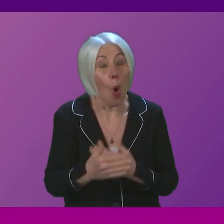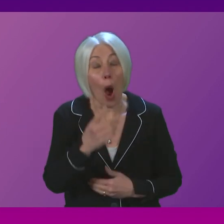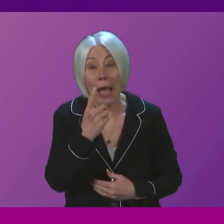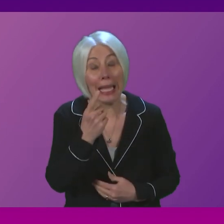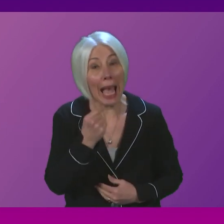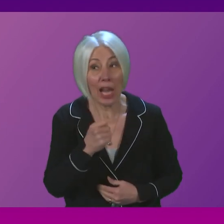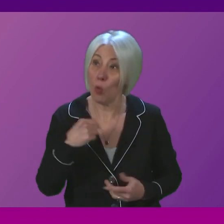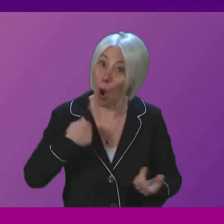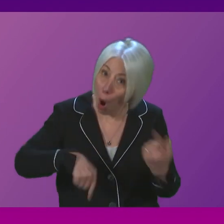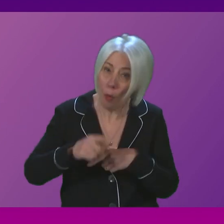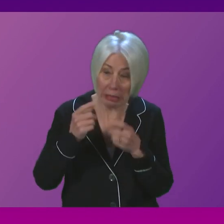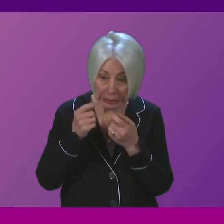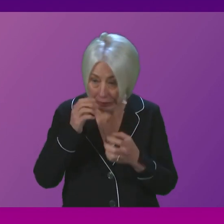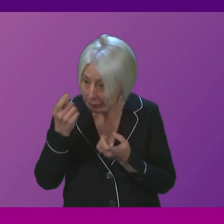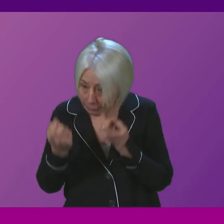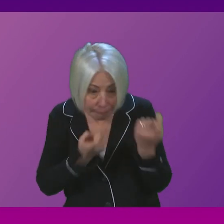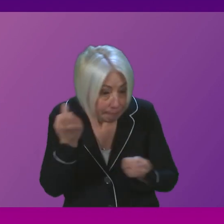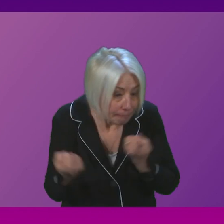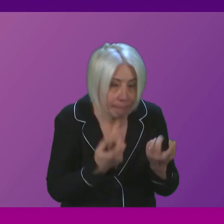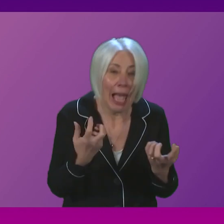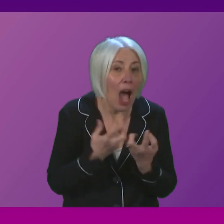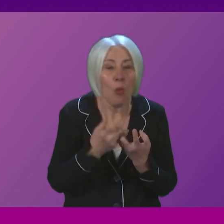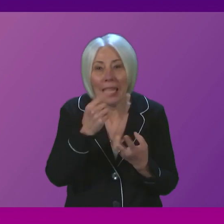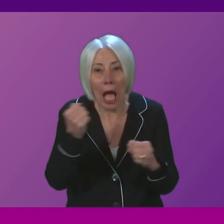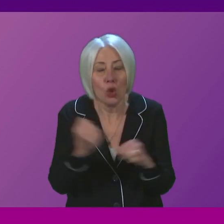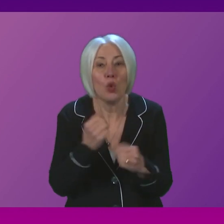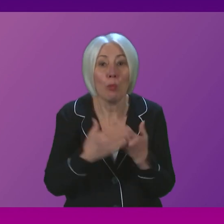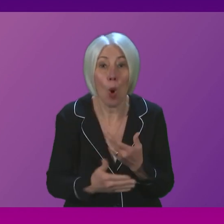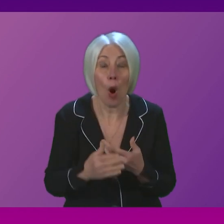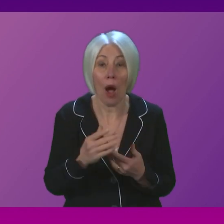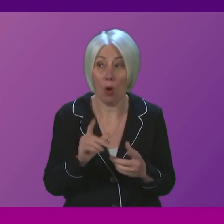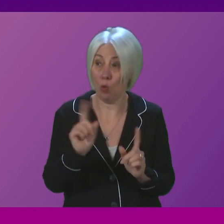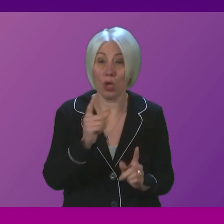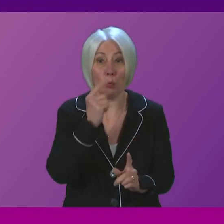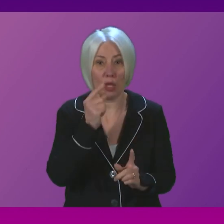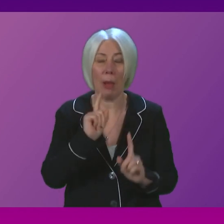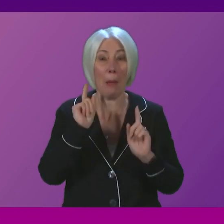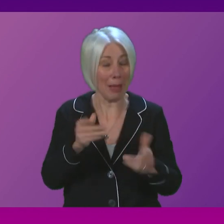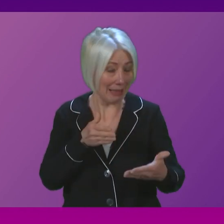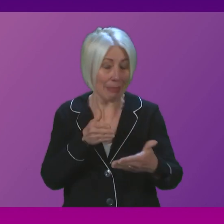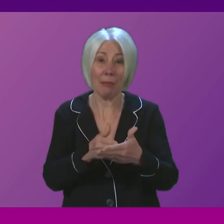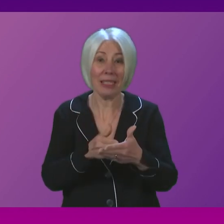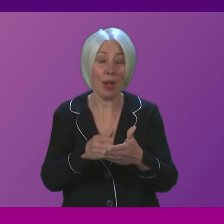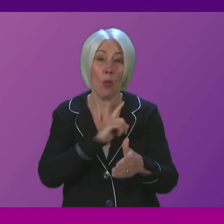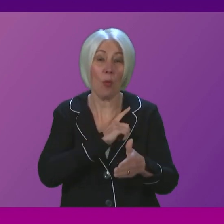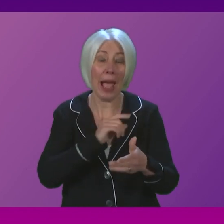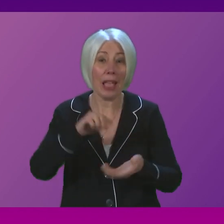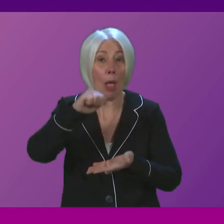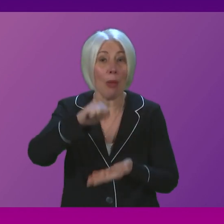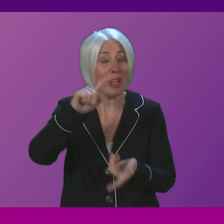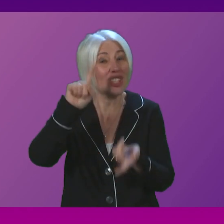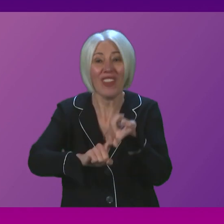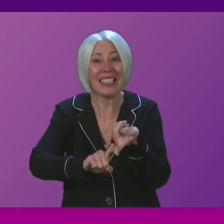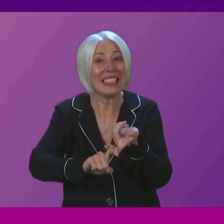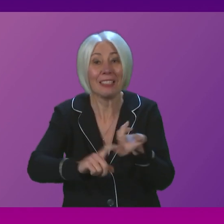always seek to do more we will always seek to do as much as we can but there is a limit within a fixed budget to what we